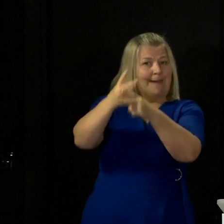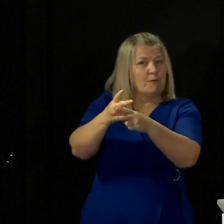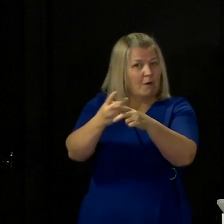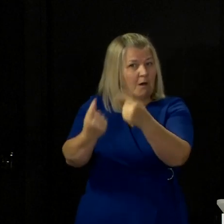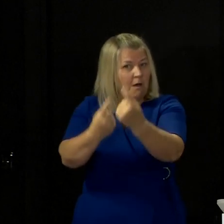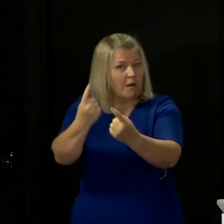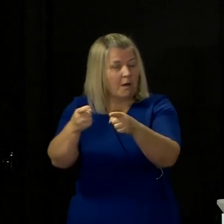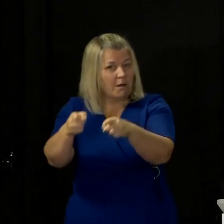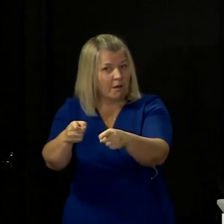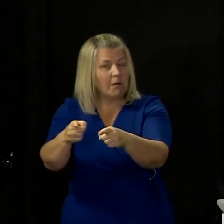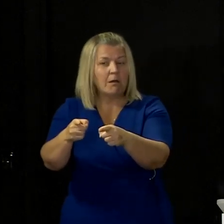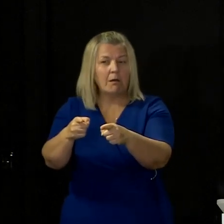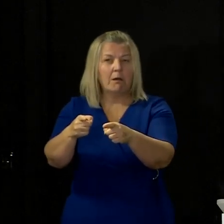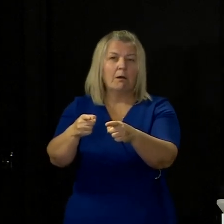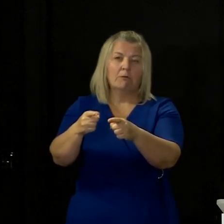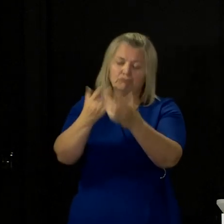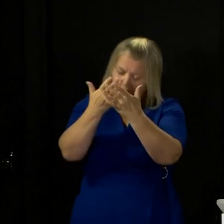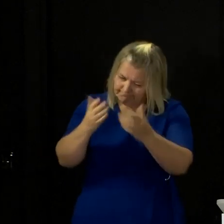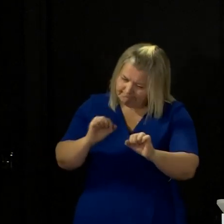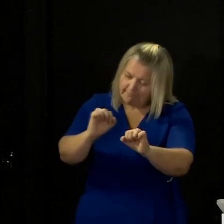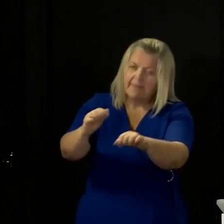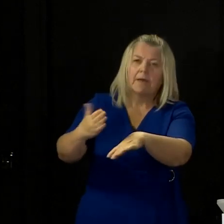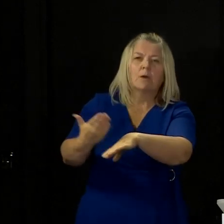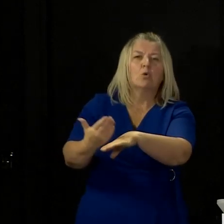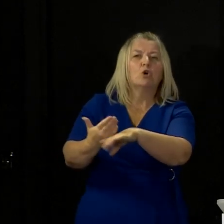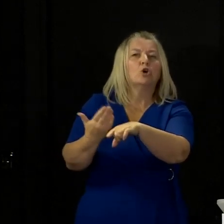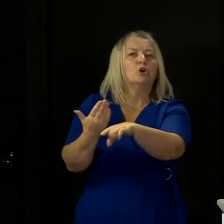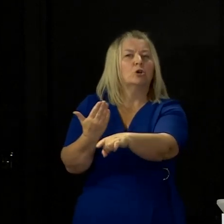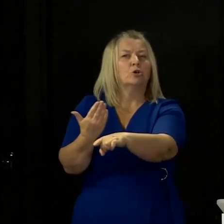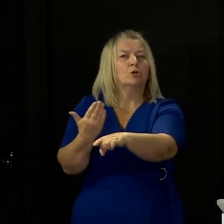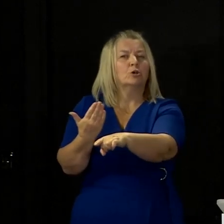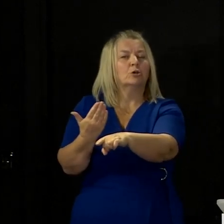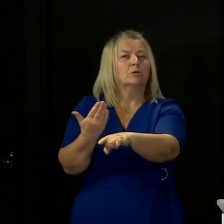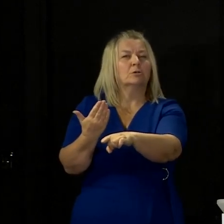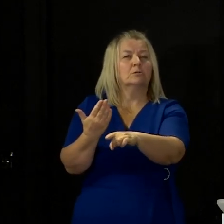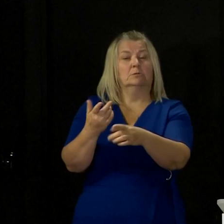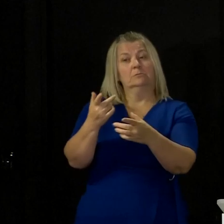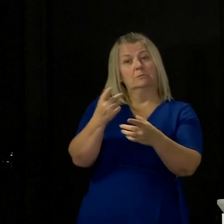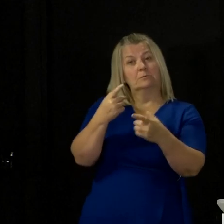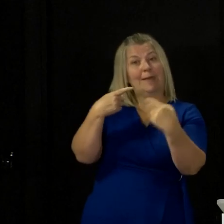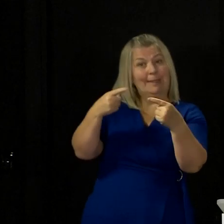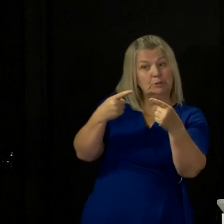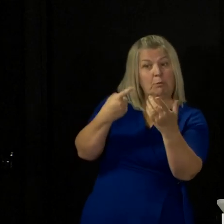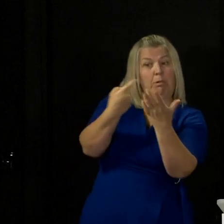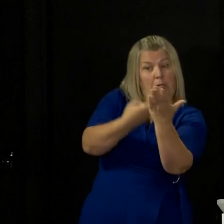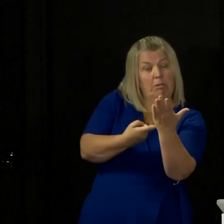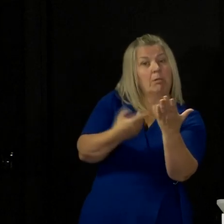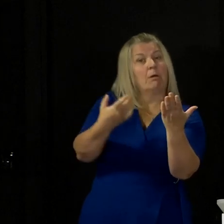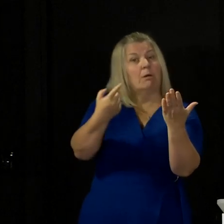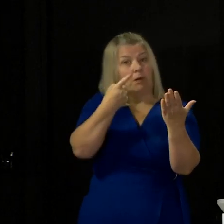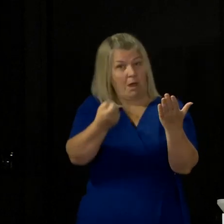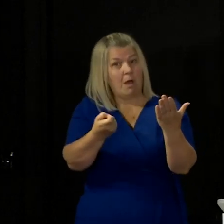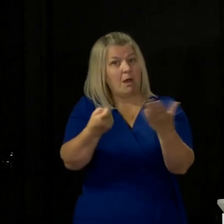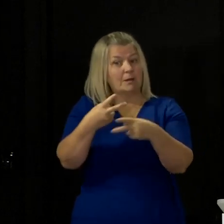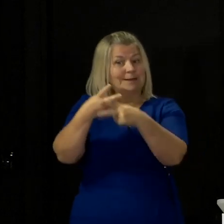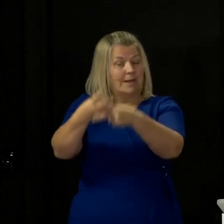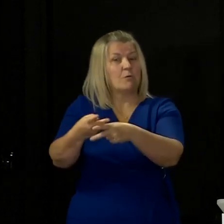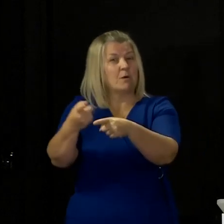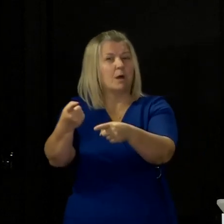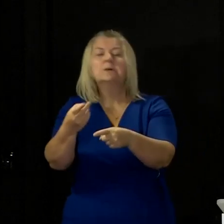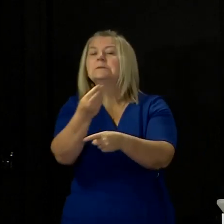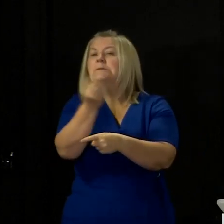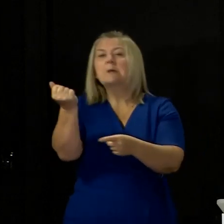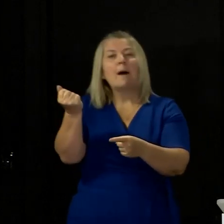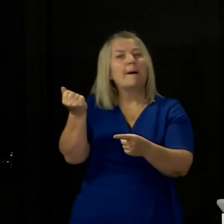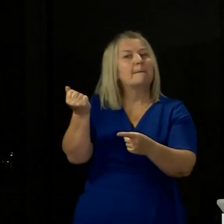what they are doing during this crisis that of course is payable to those eligible for carers allowance and I know there are some carers